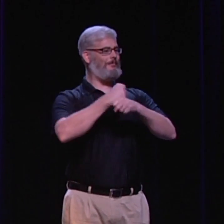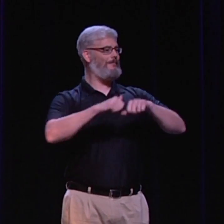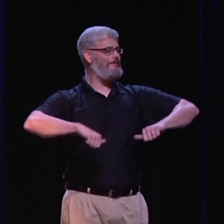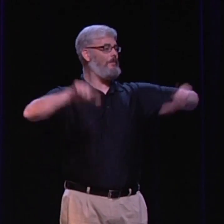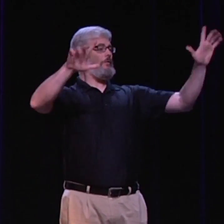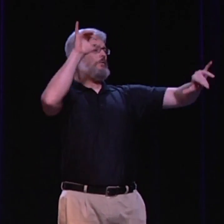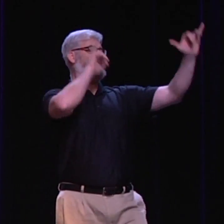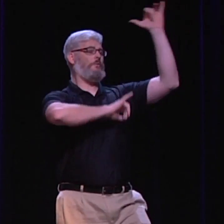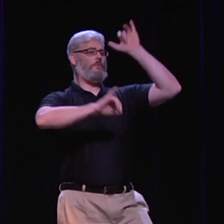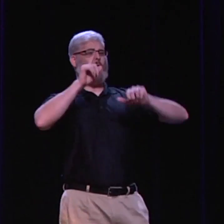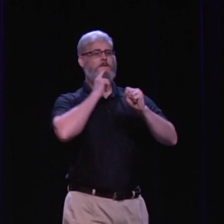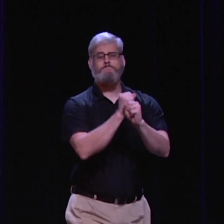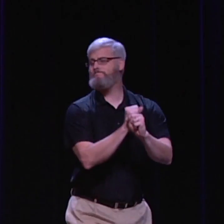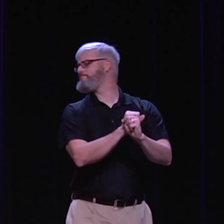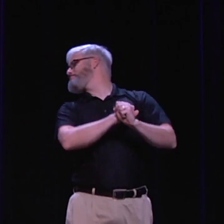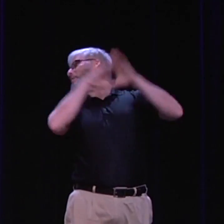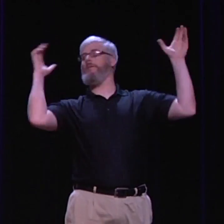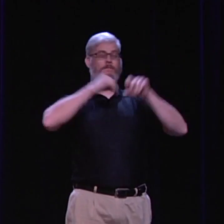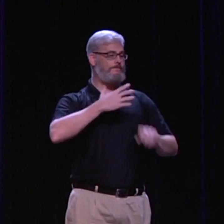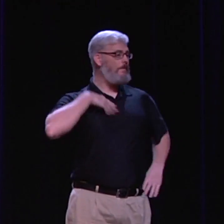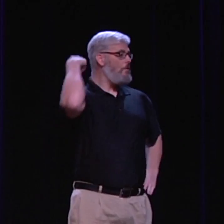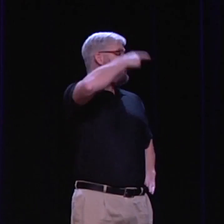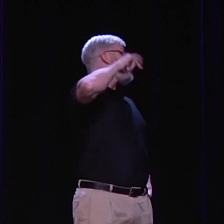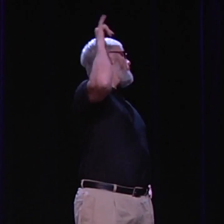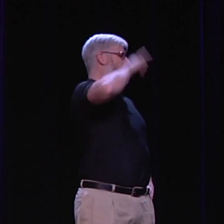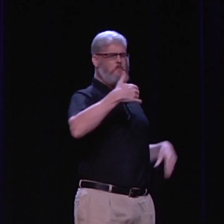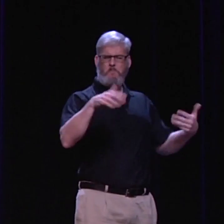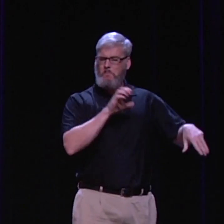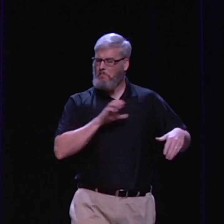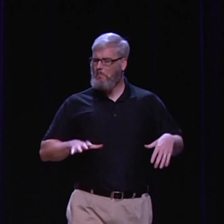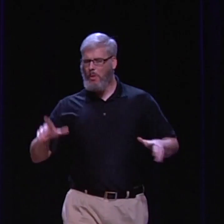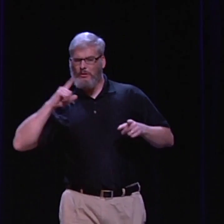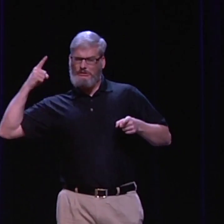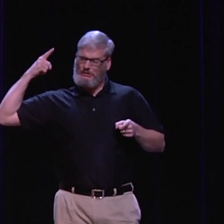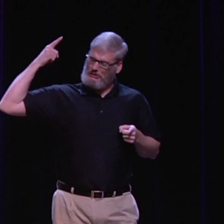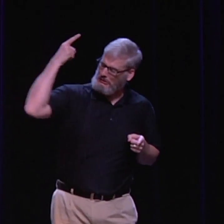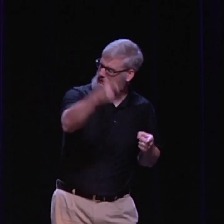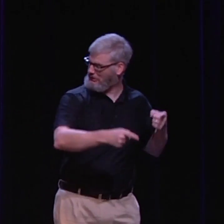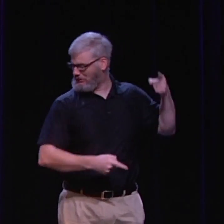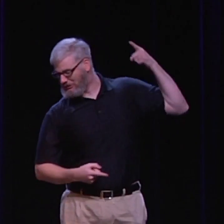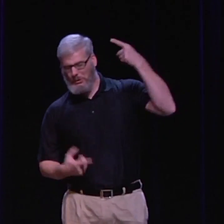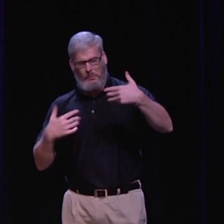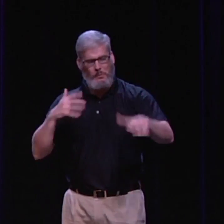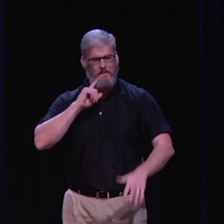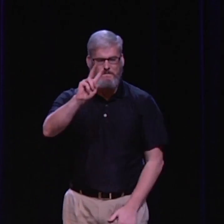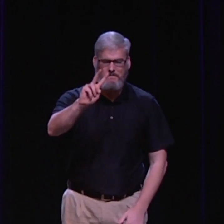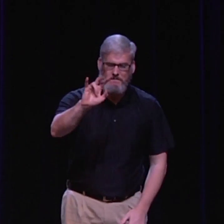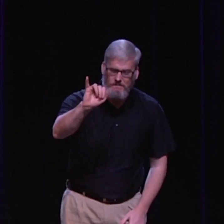this tough time. And so I made a vlog about it, about coming out as atheist, and wow, that